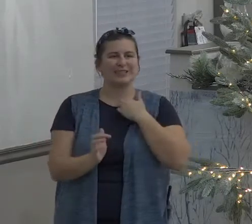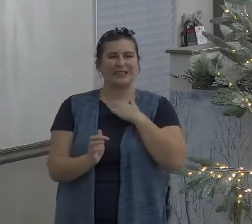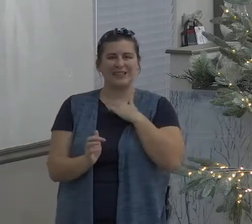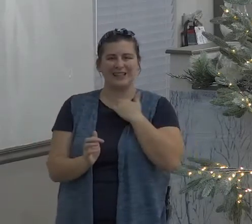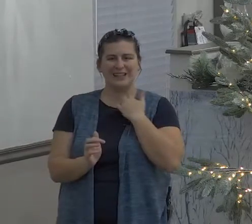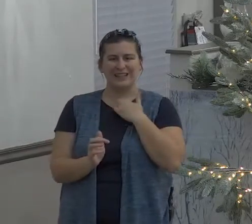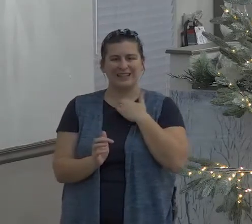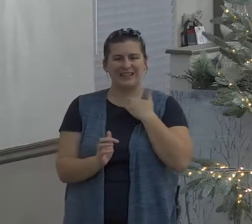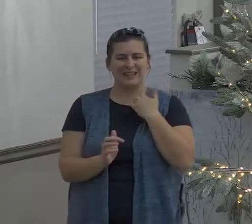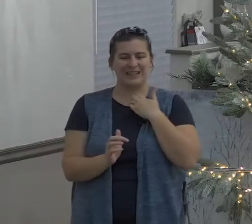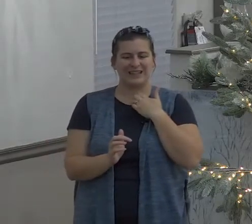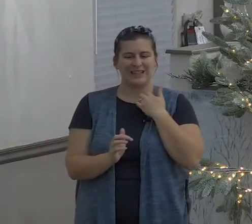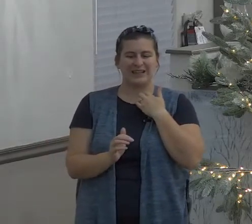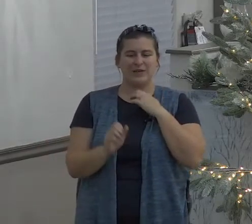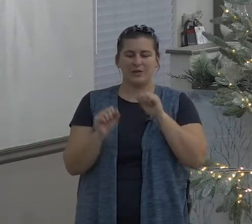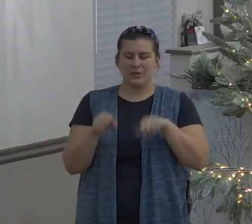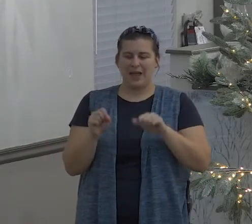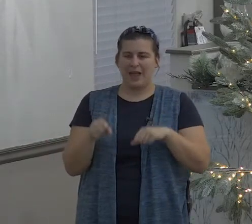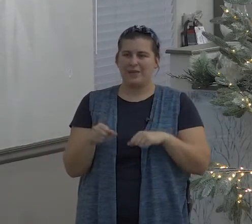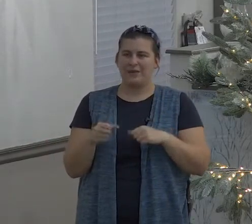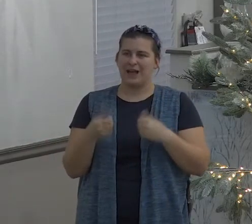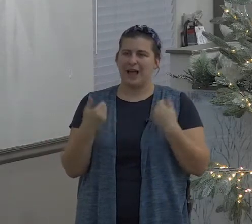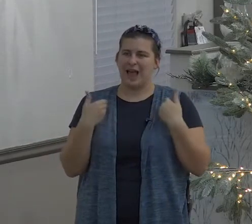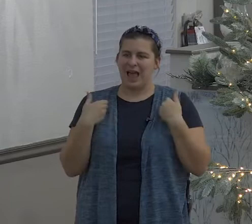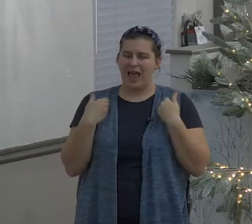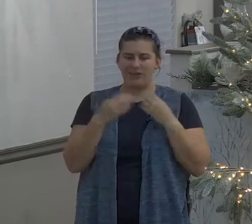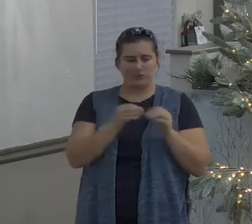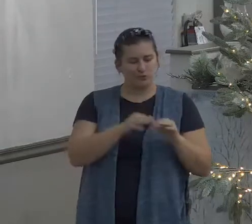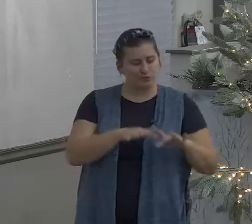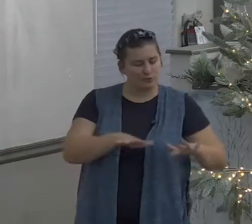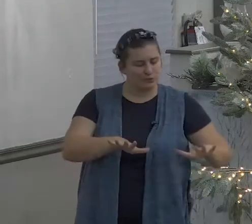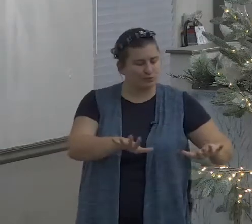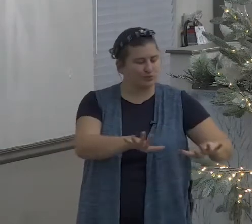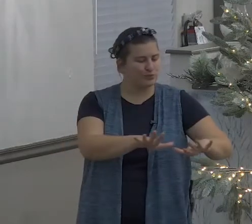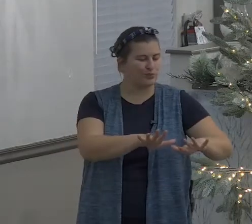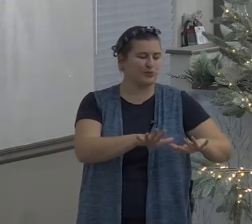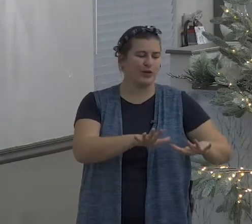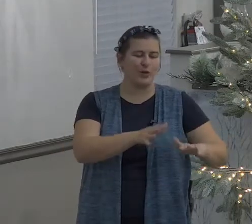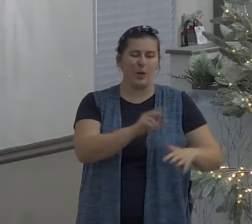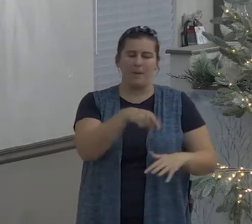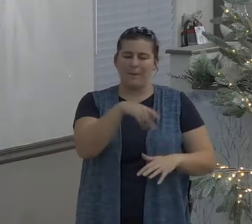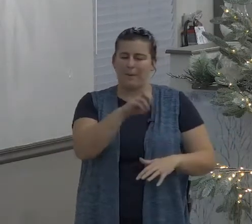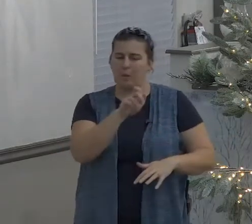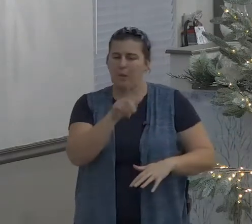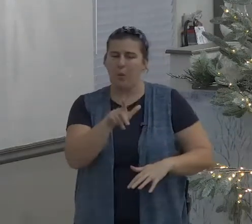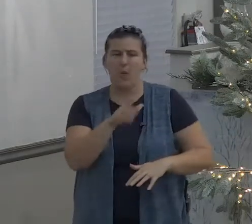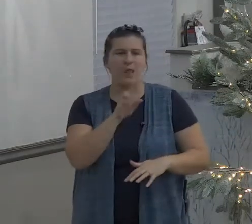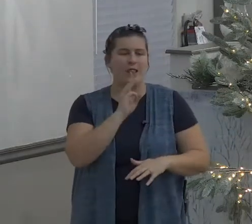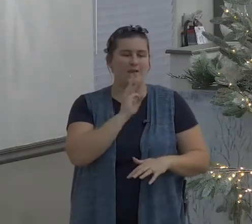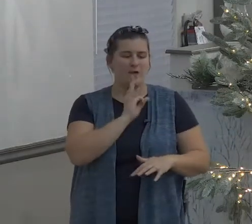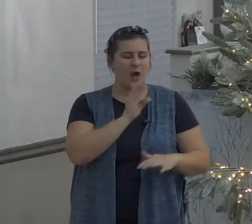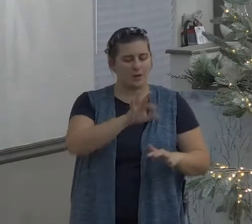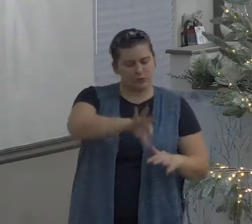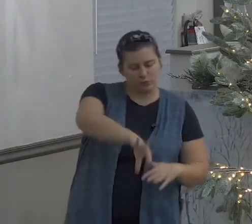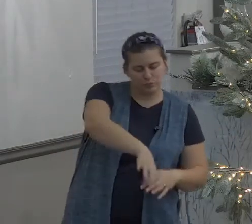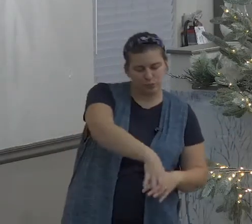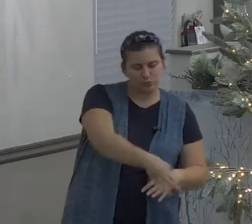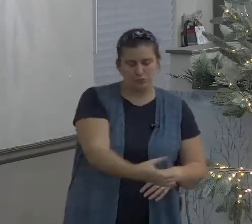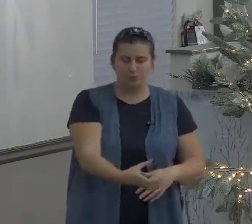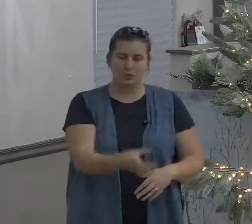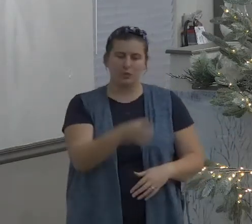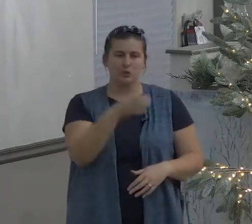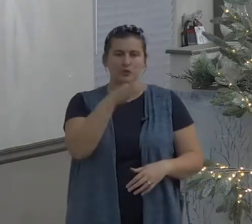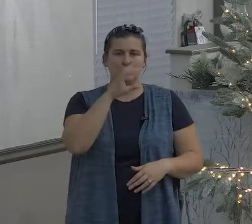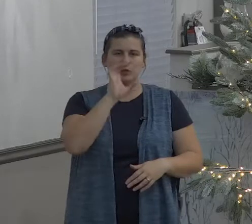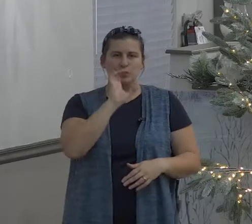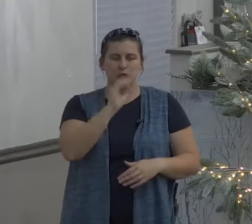to get drink out of a nice clear cool mountain stream and there's little little cut out where